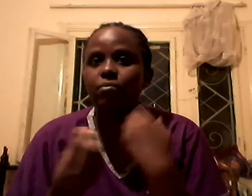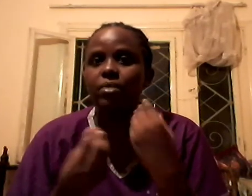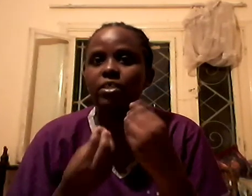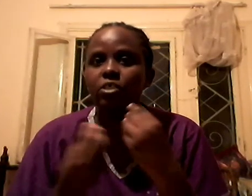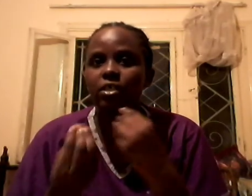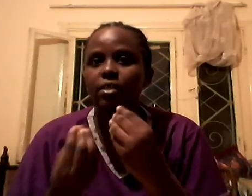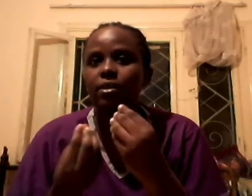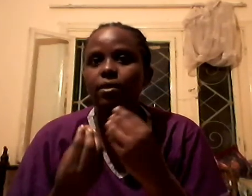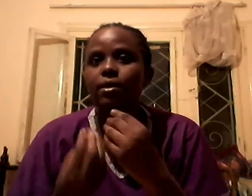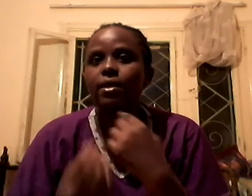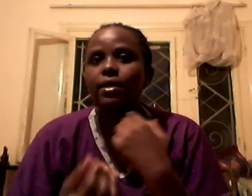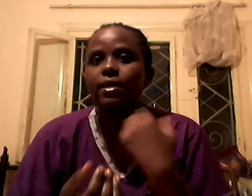each other.